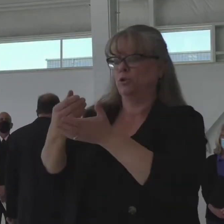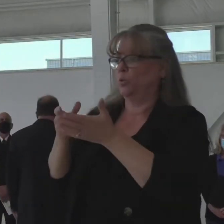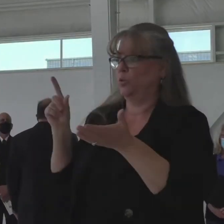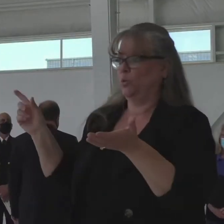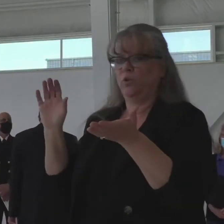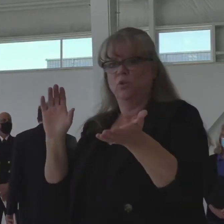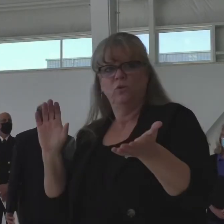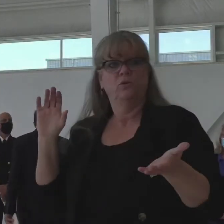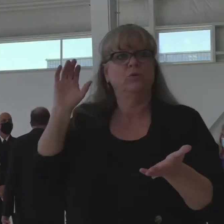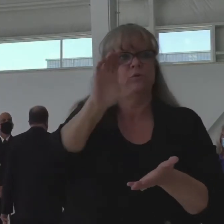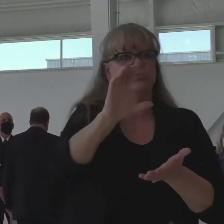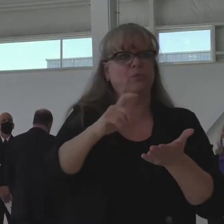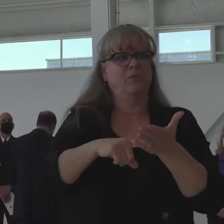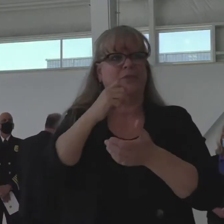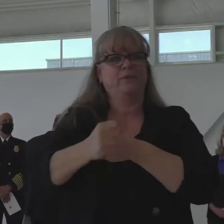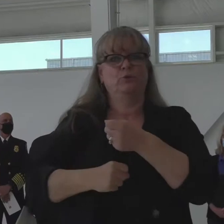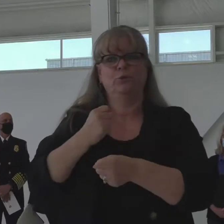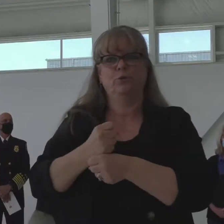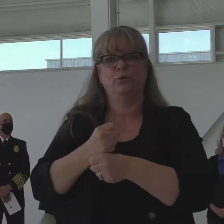about this year?